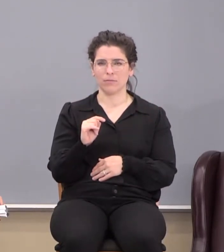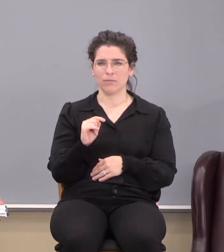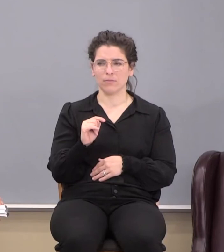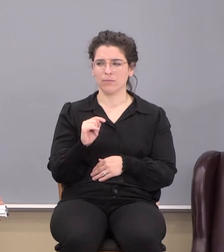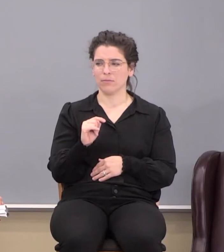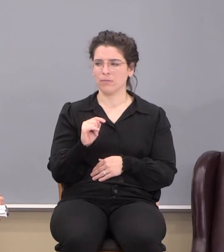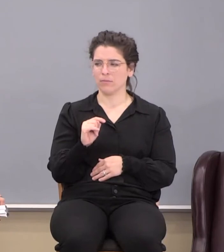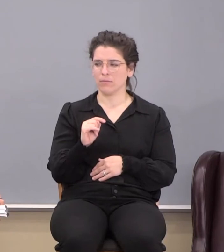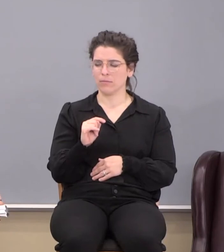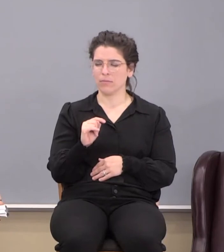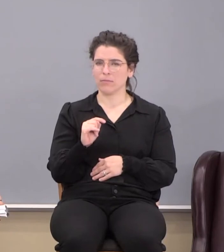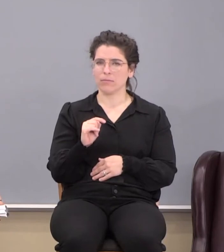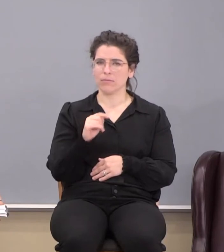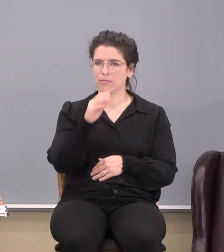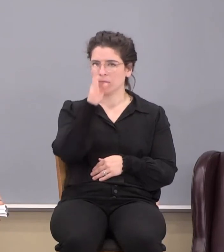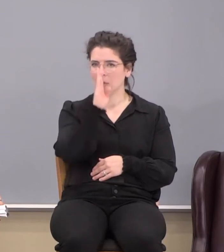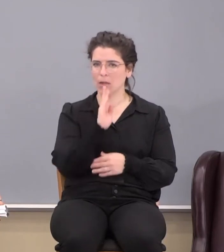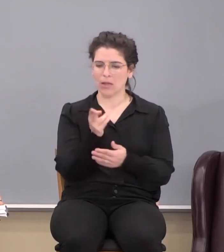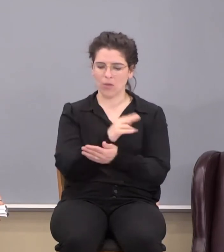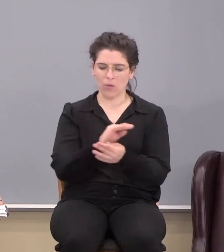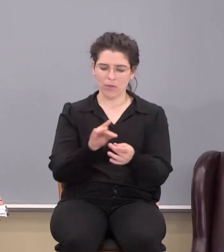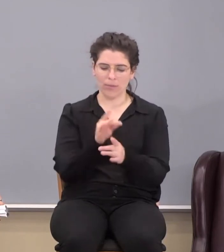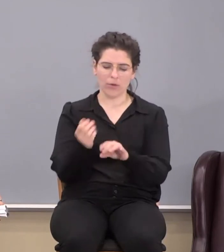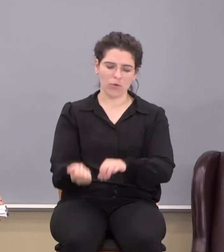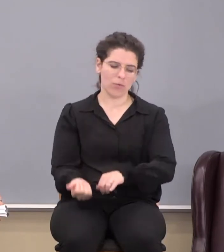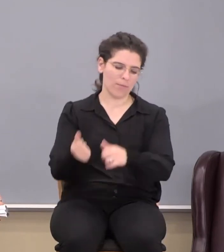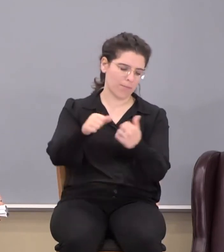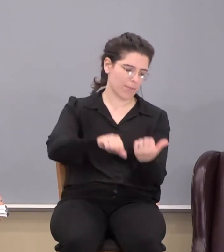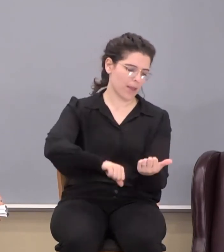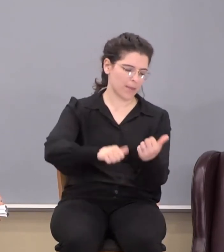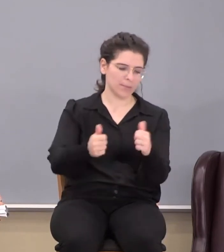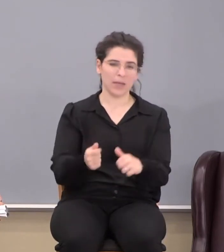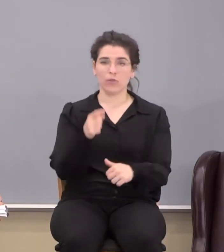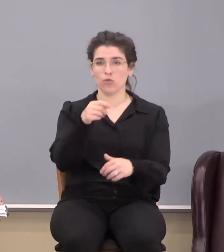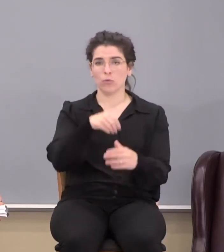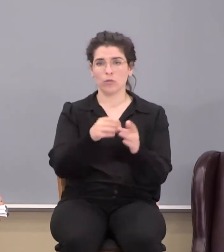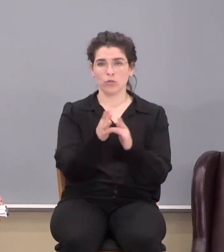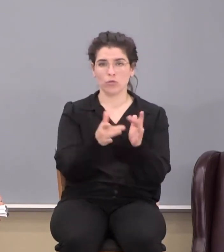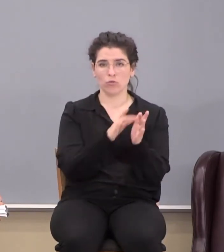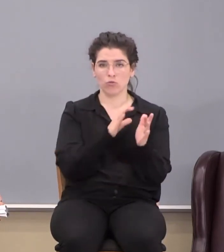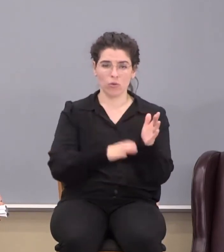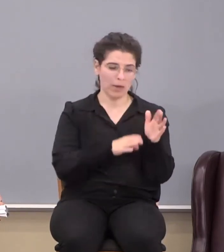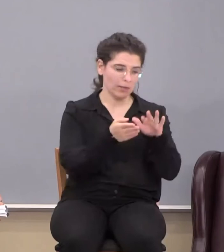and it's God, the Holy Spirit, who baptized you in Jesus Christ. He's very deaf around the resurrection.